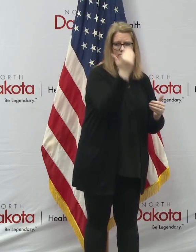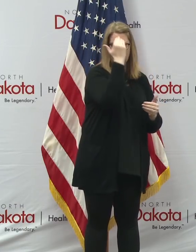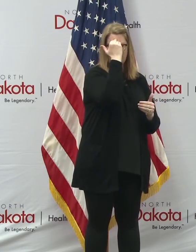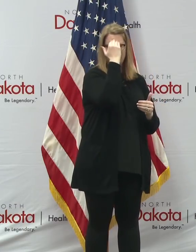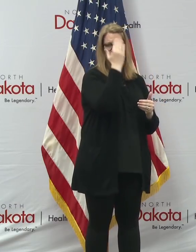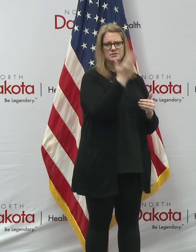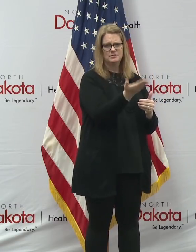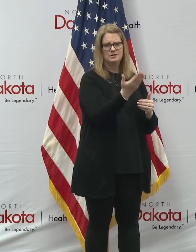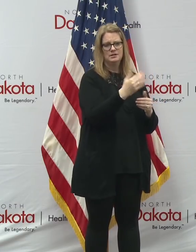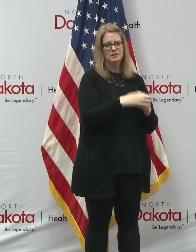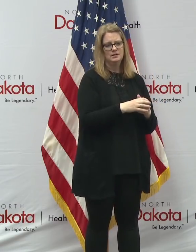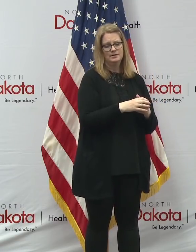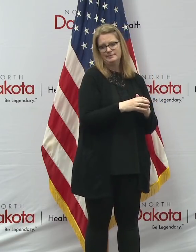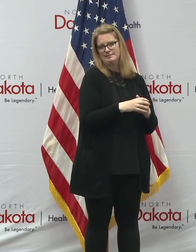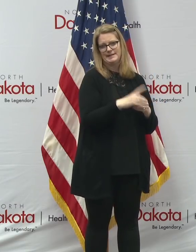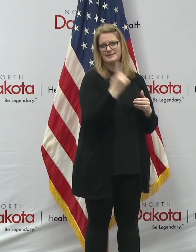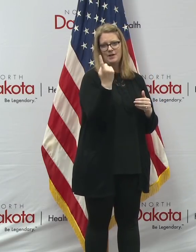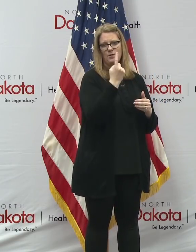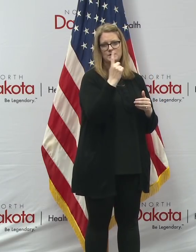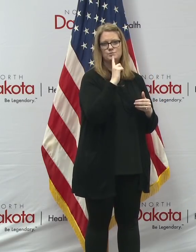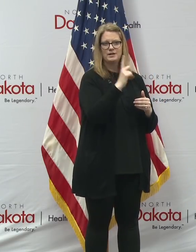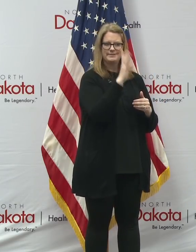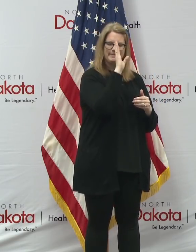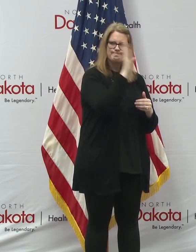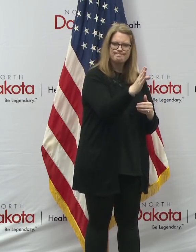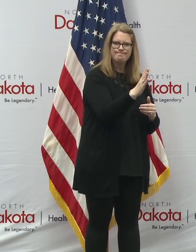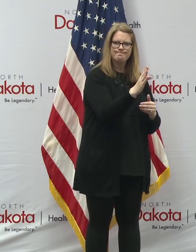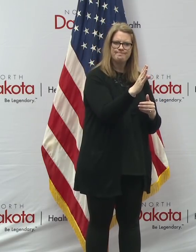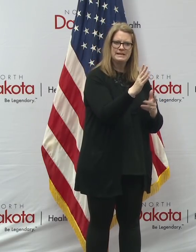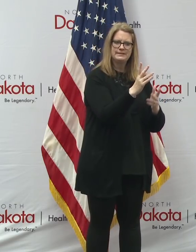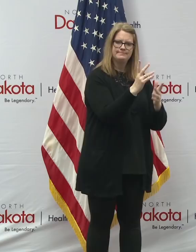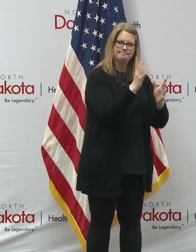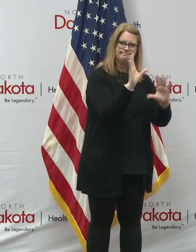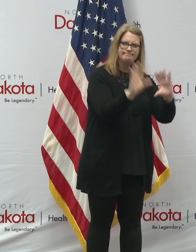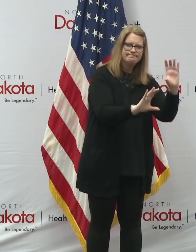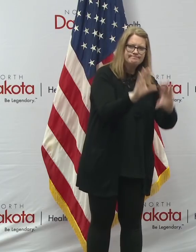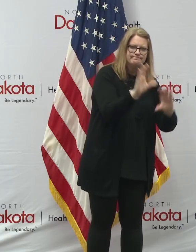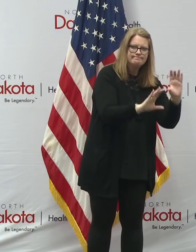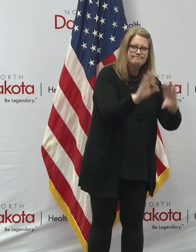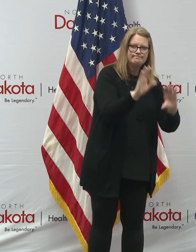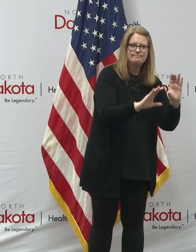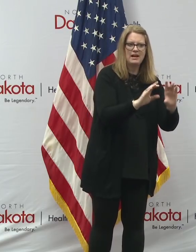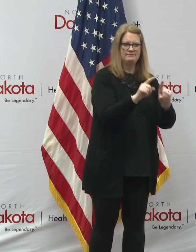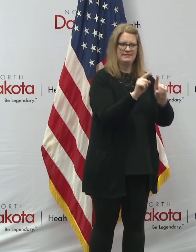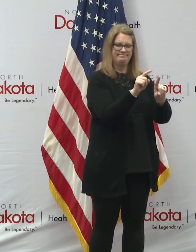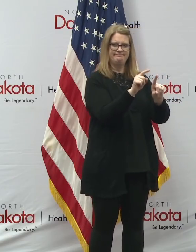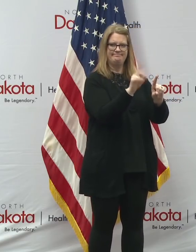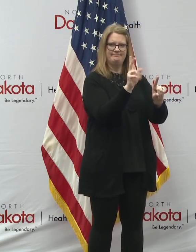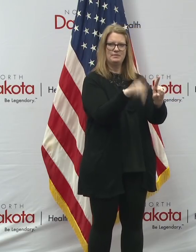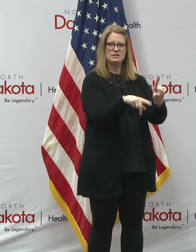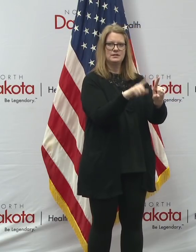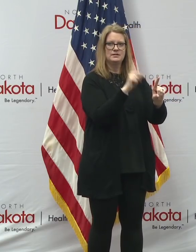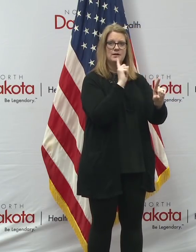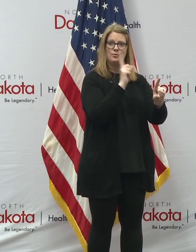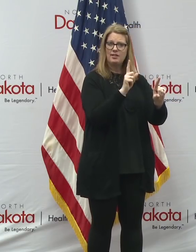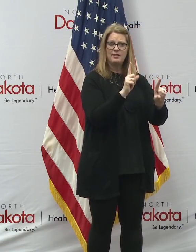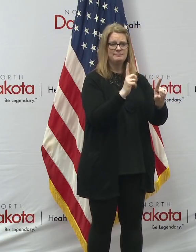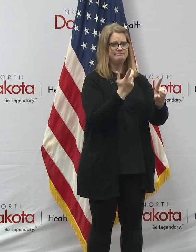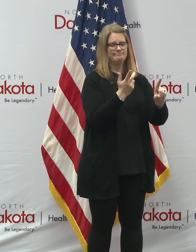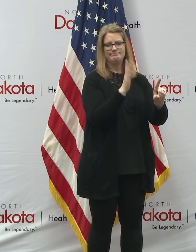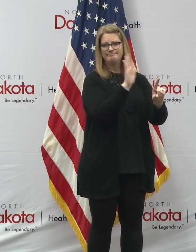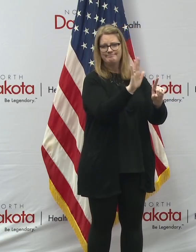always, uh, good to go, you know, directly to the source and, and get a chance to visit with someone who's, uh, really put his life into,